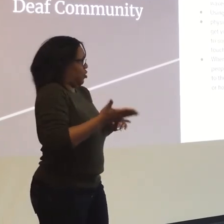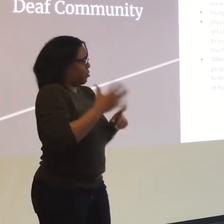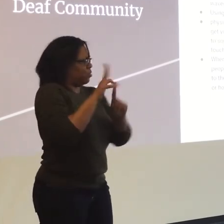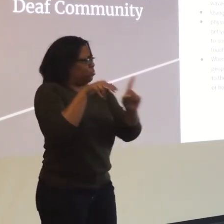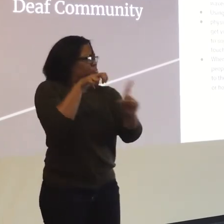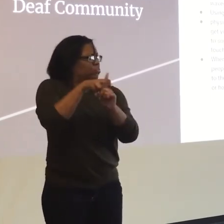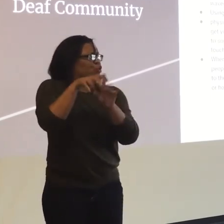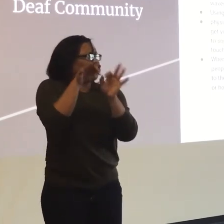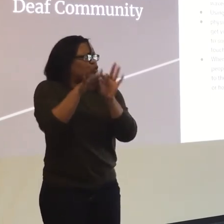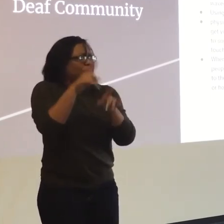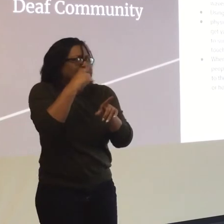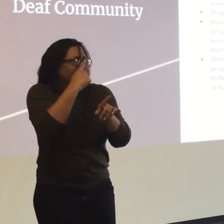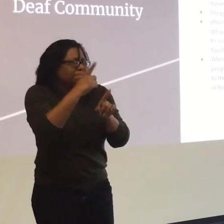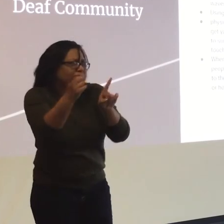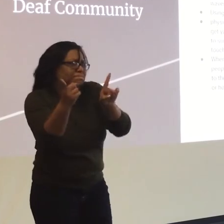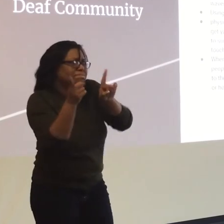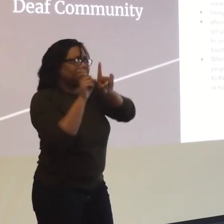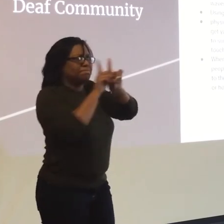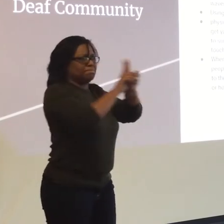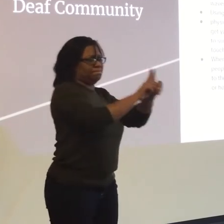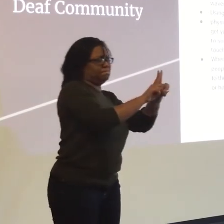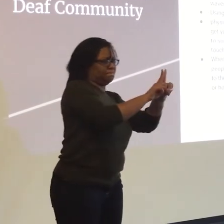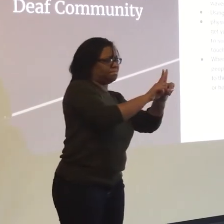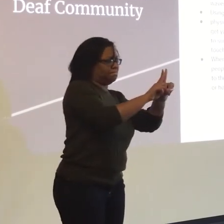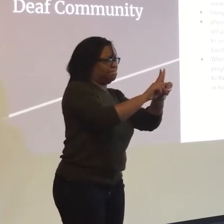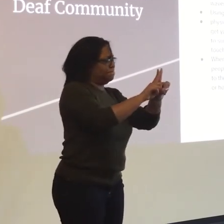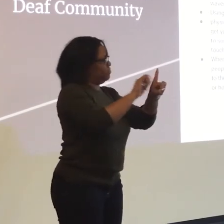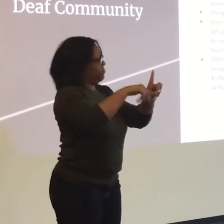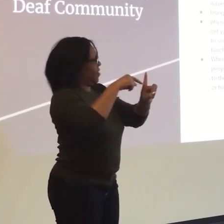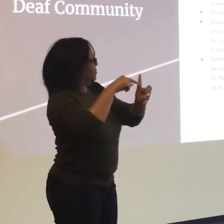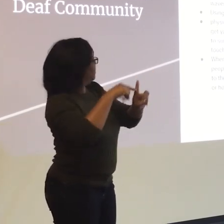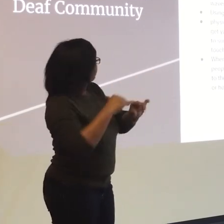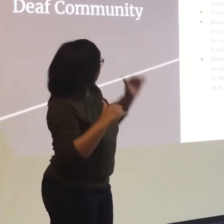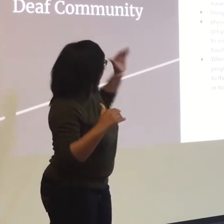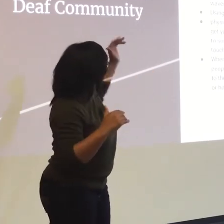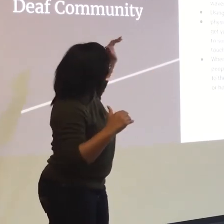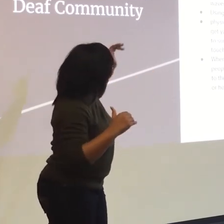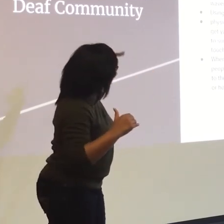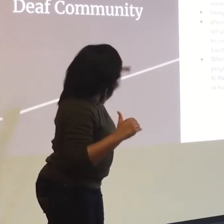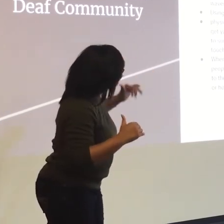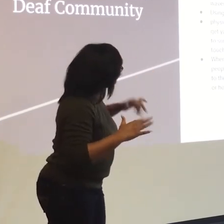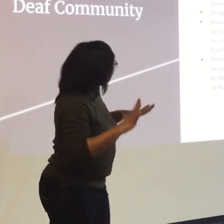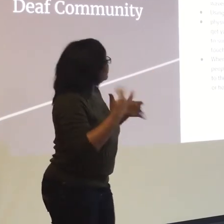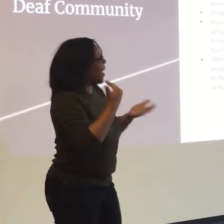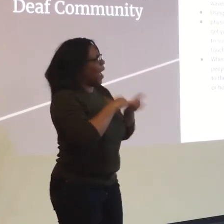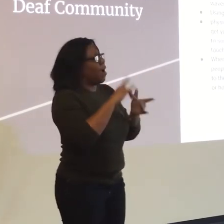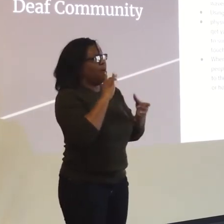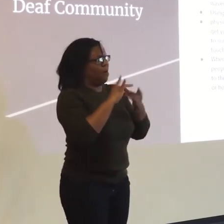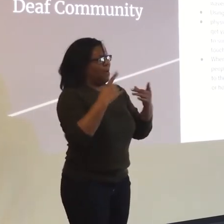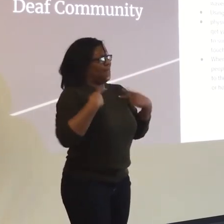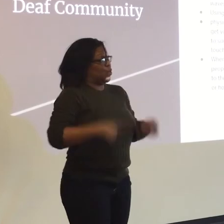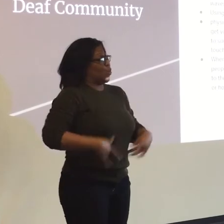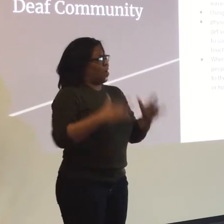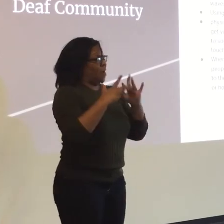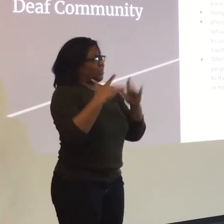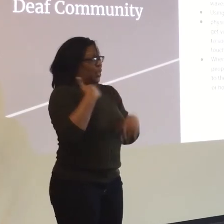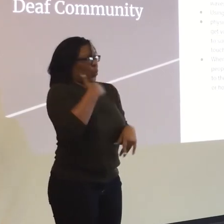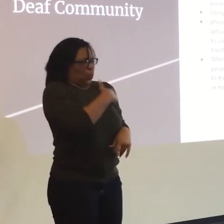Interpreters are also important for us when it comes to communication. Sometimes you'll see me have an interpreter come along with me if I need to speak or